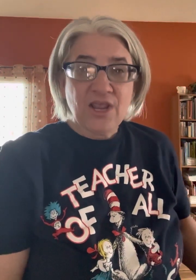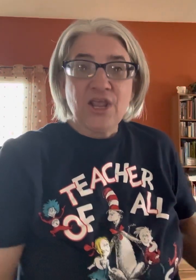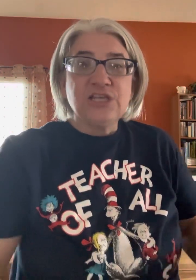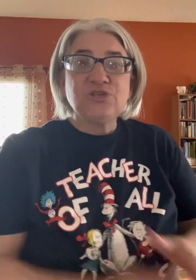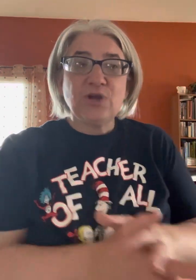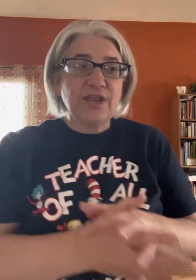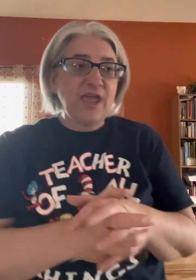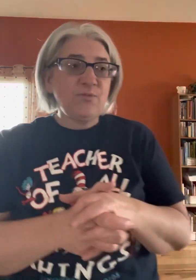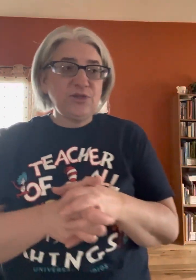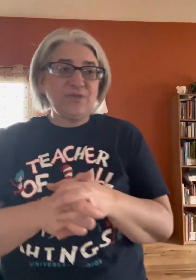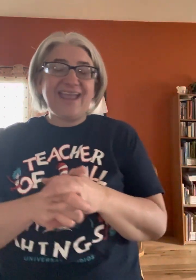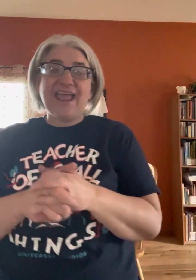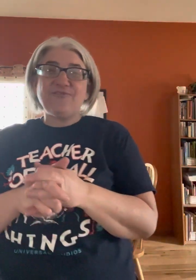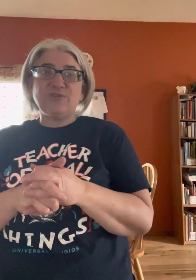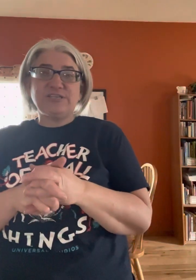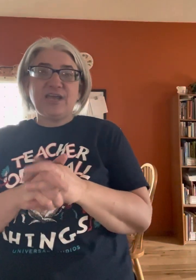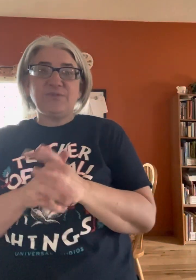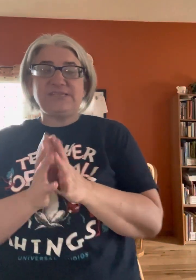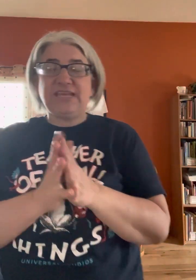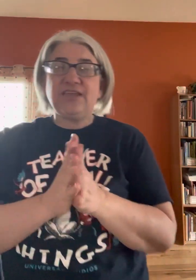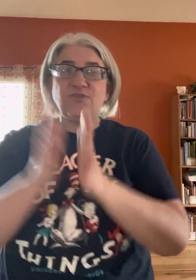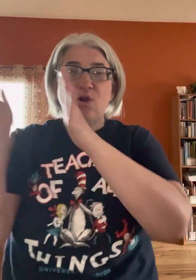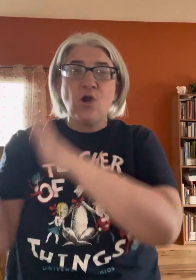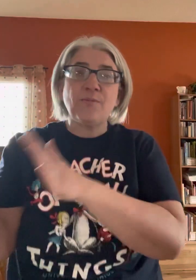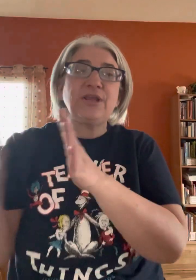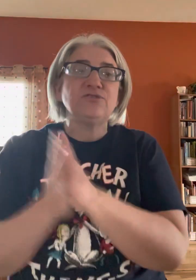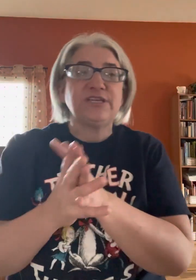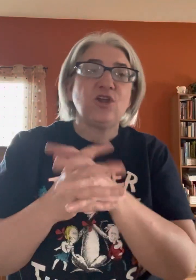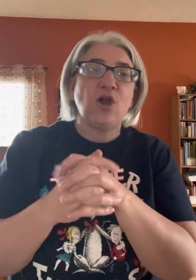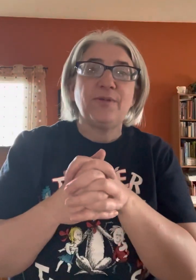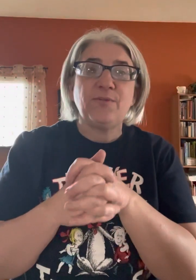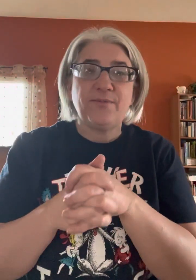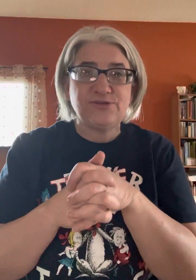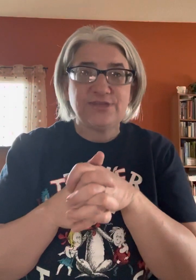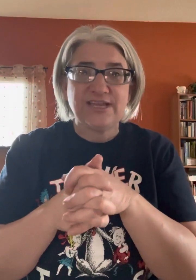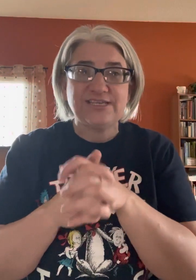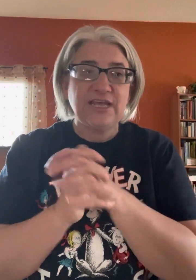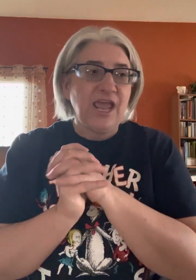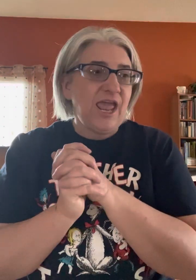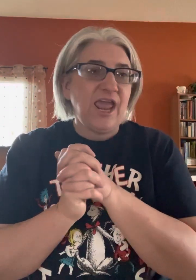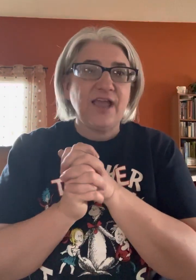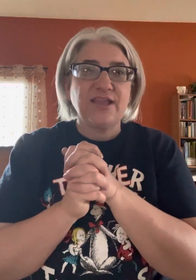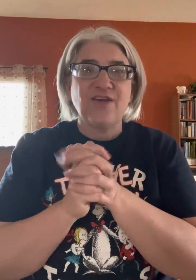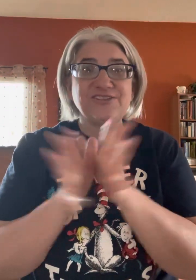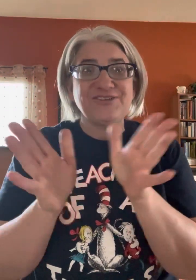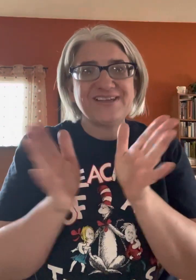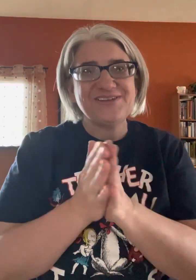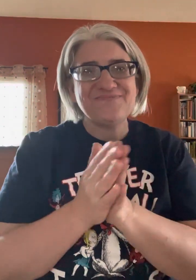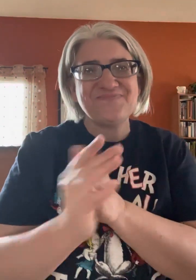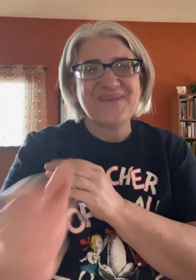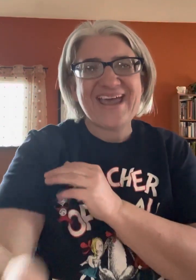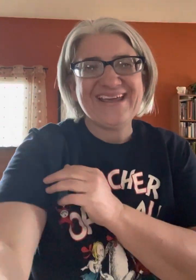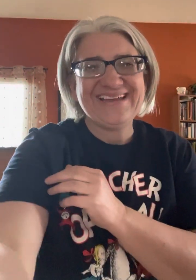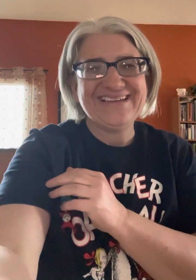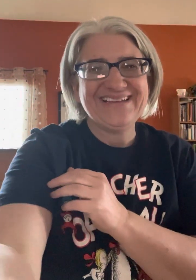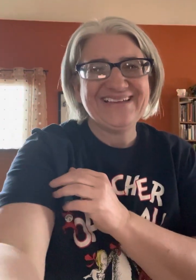So work on that. We do that every time we sing. If you are harmony, you're singing harmony while we do that. And I will see you guys soon. Bye. Bye.